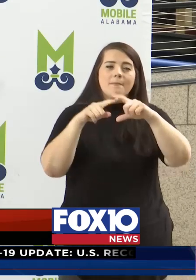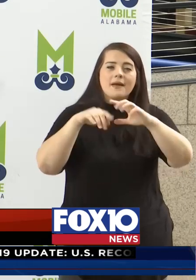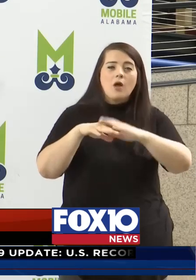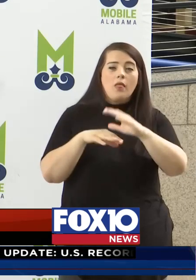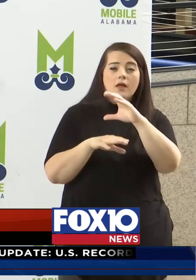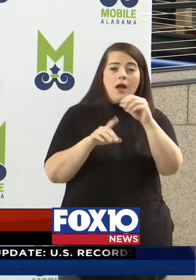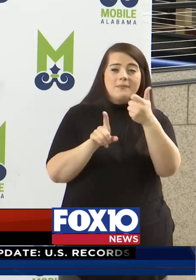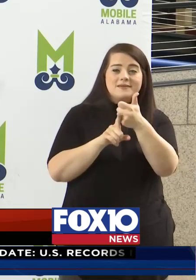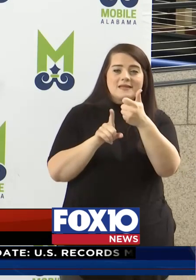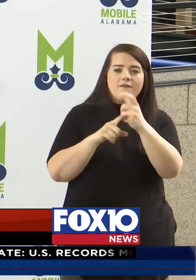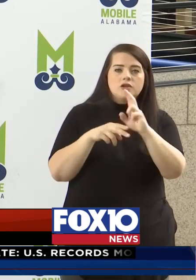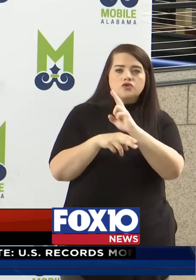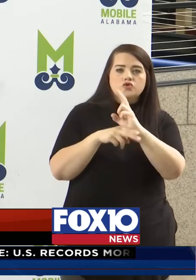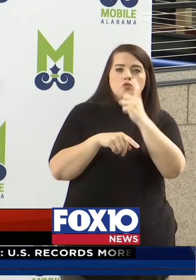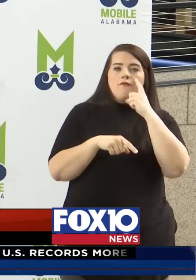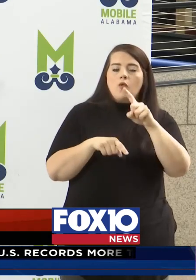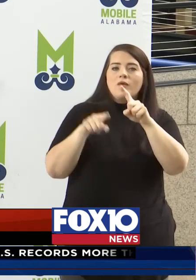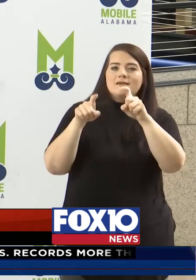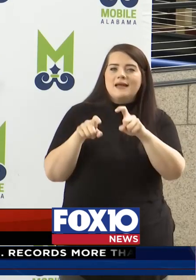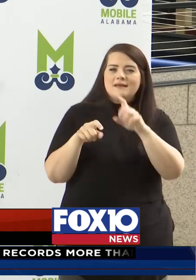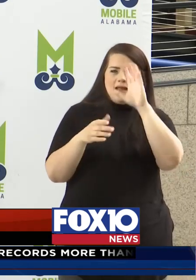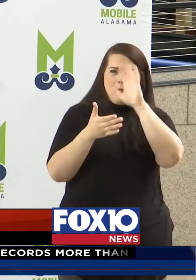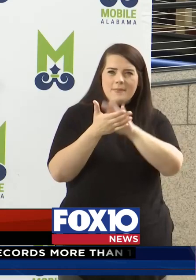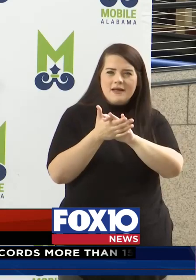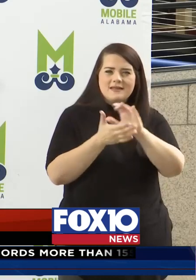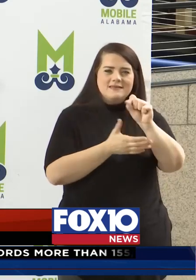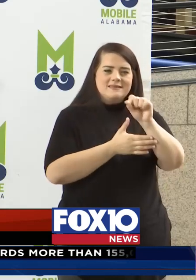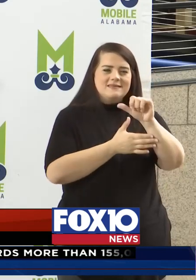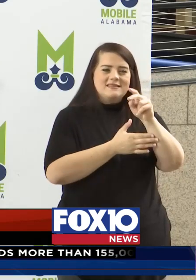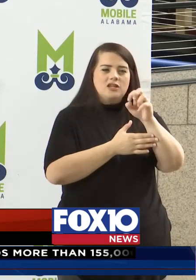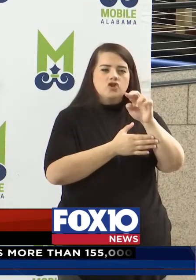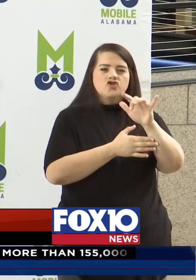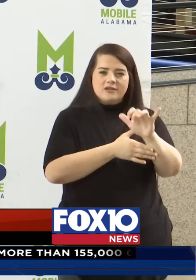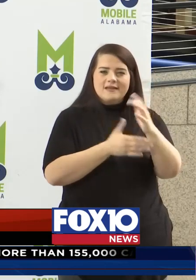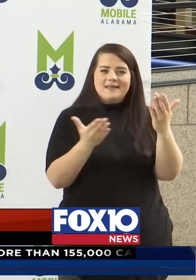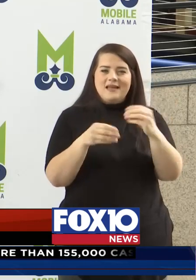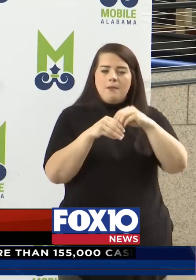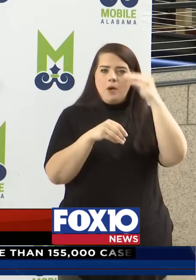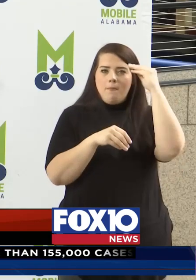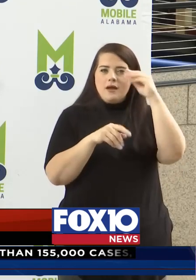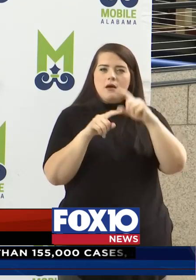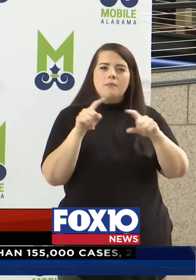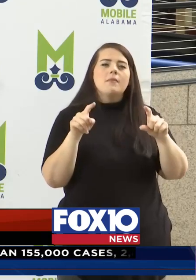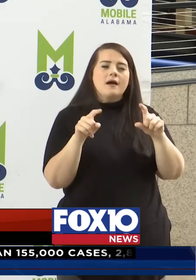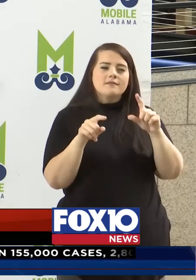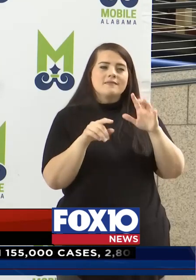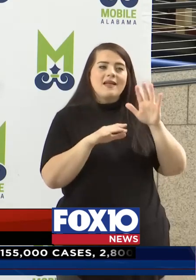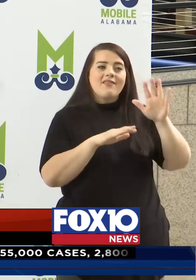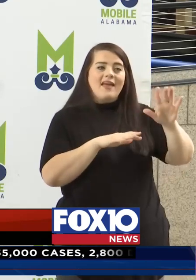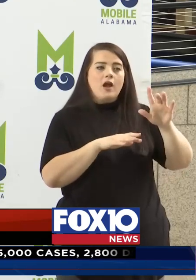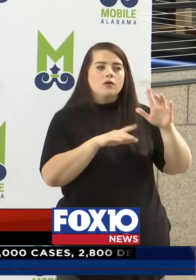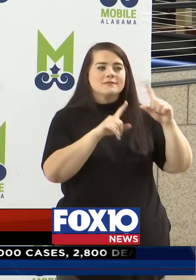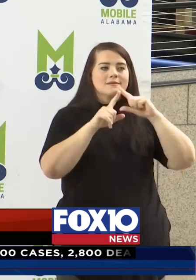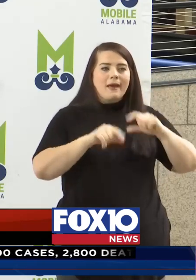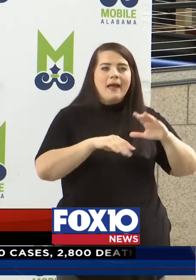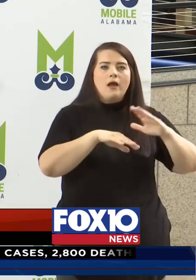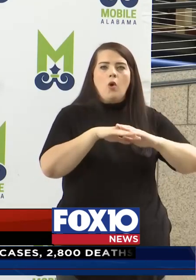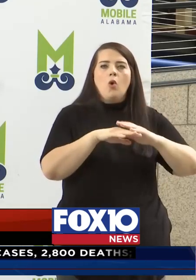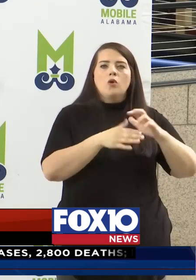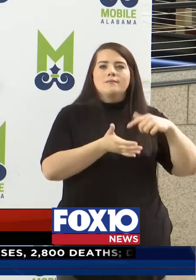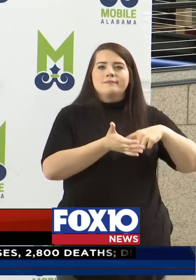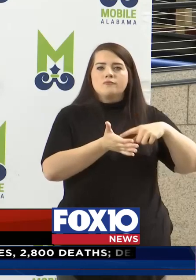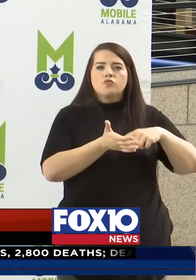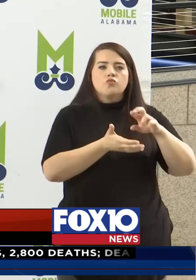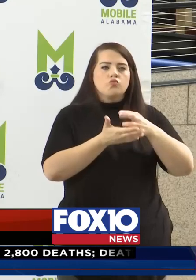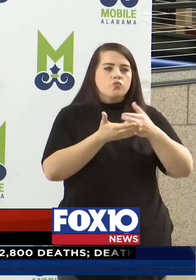know, the company that is used for the testing, I believe it's going to be Synergy from here in Mobile, and what the demand on their resources is from other test